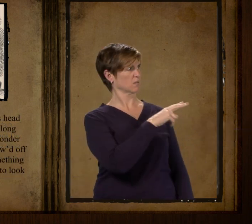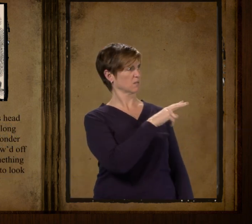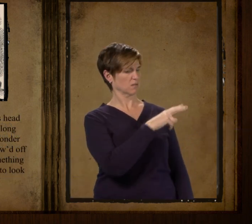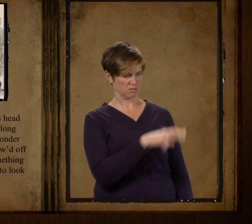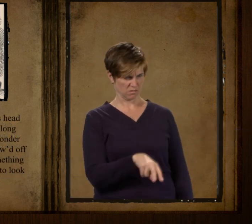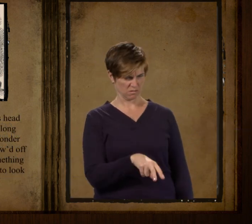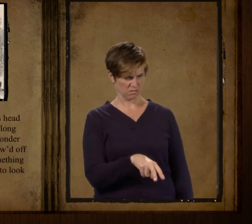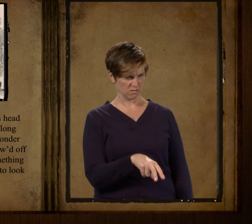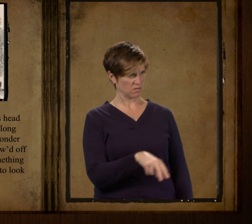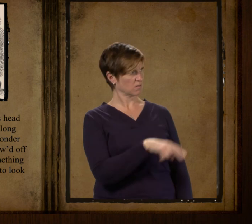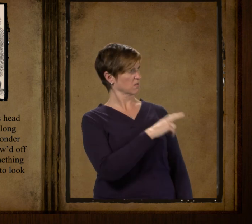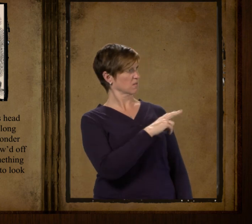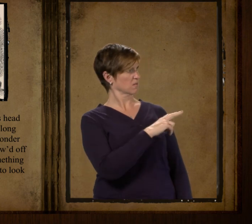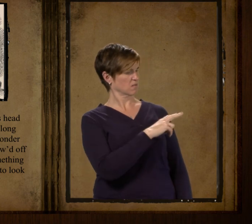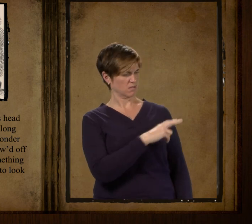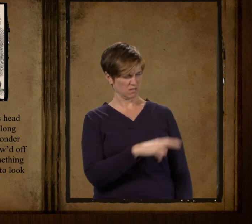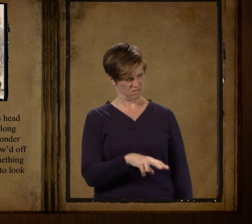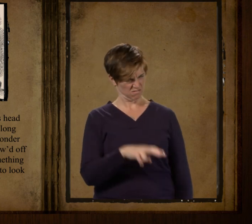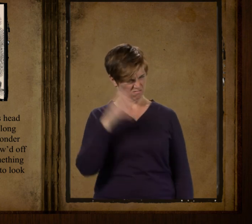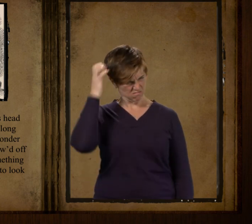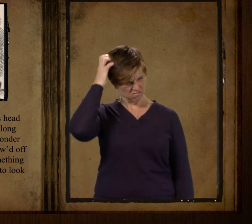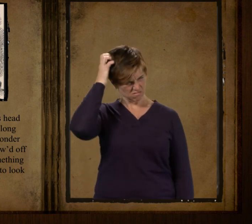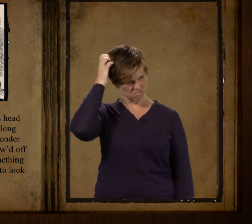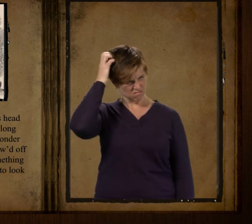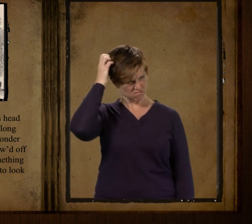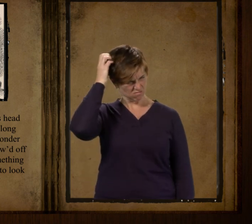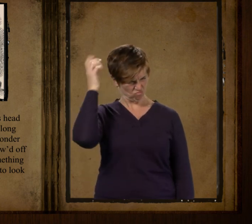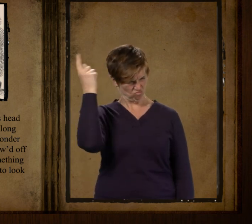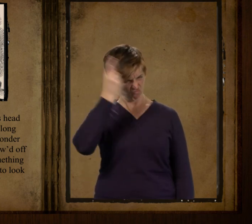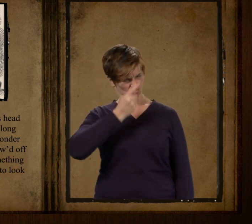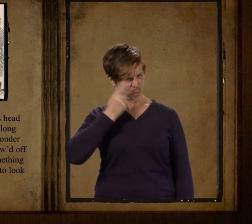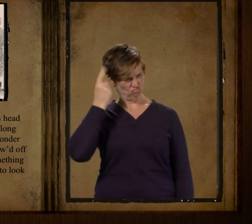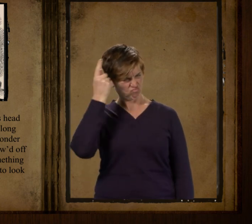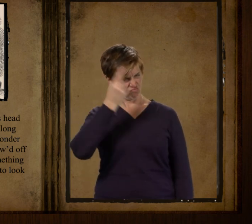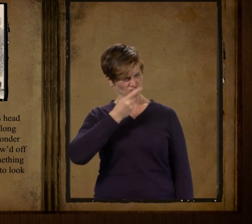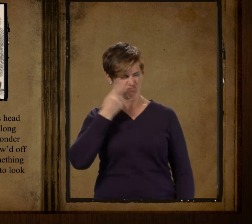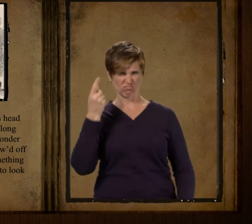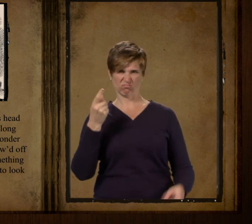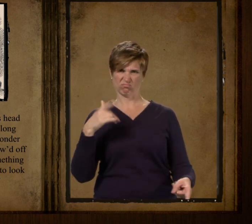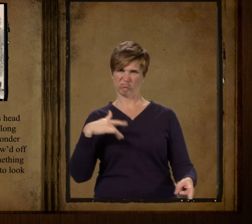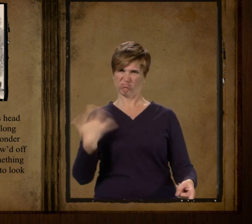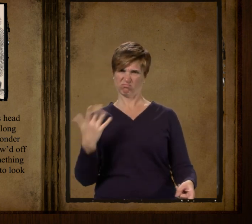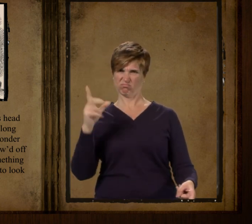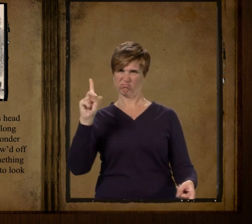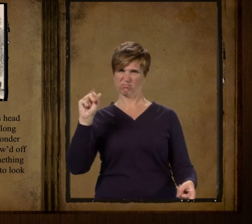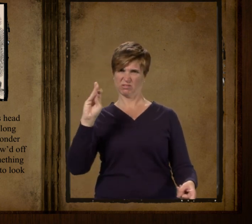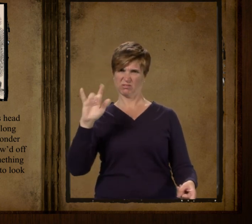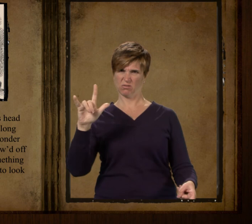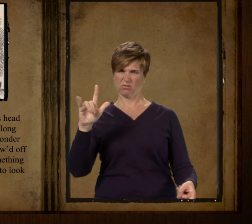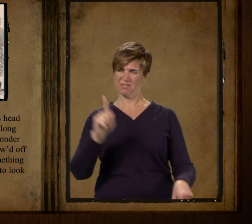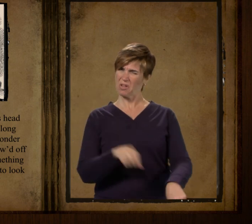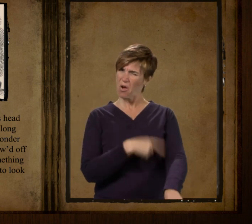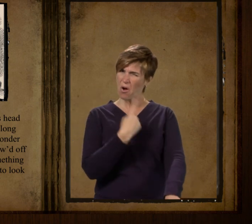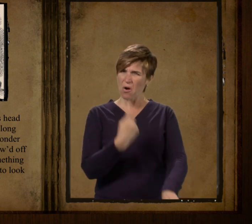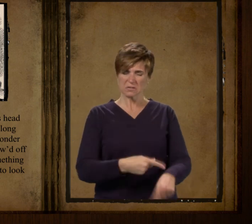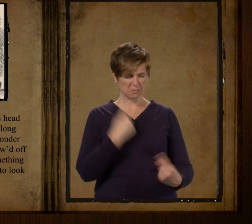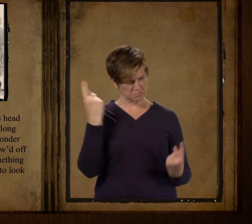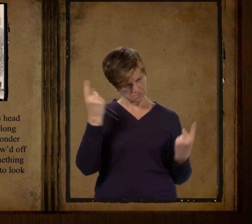smiley he stood scratching his head and looking down at Daniel a long time and at last he says